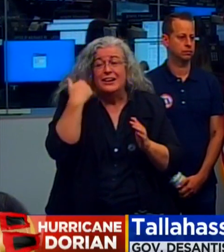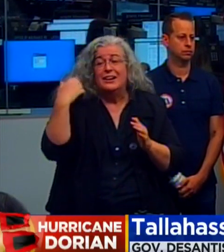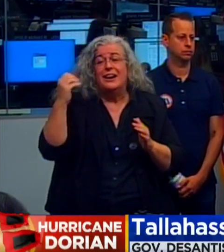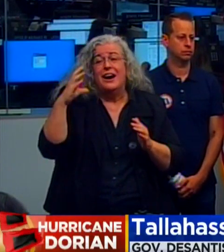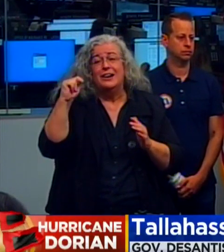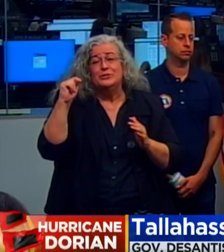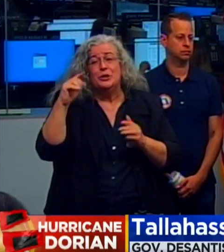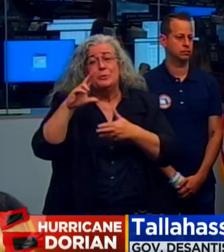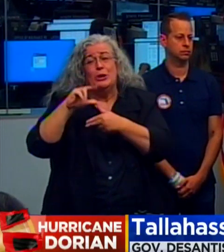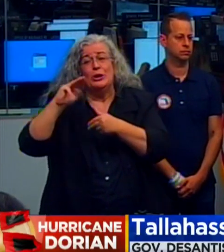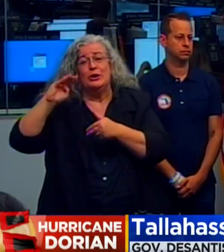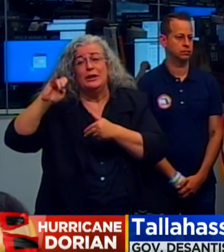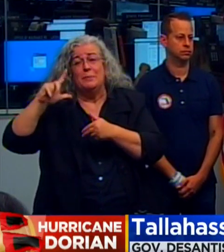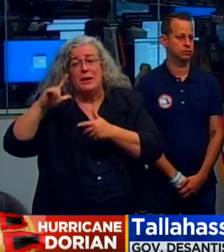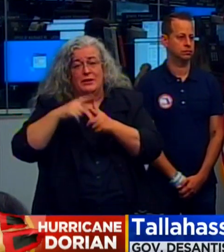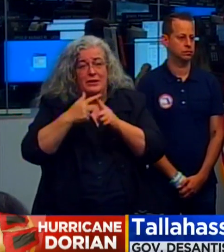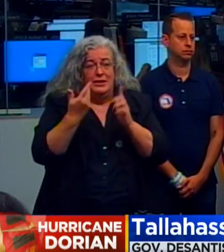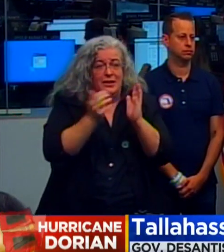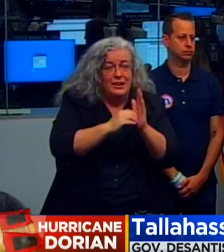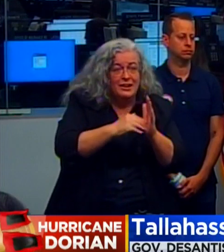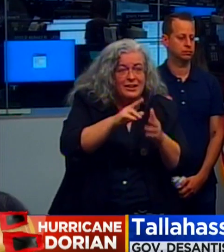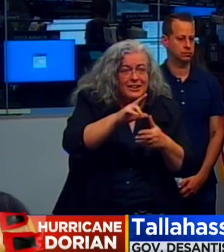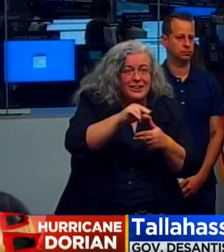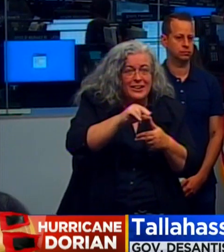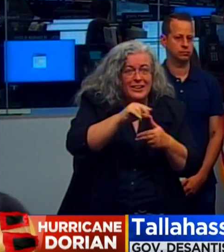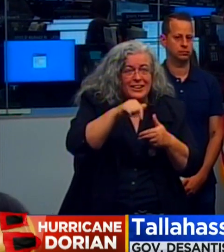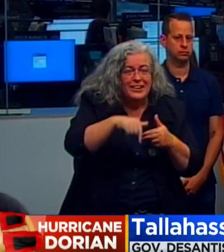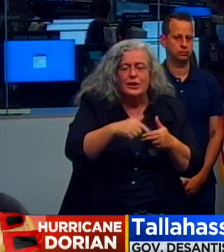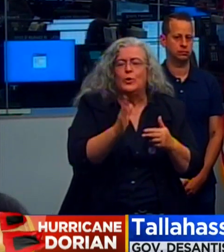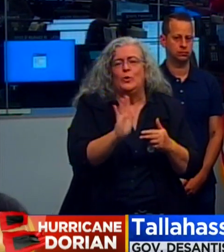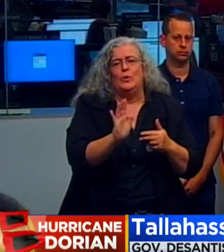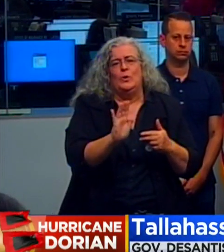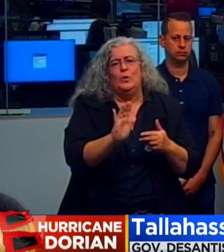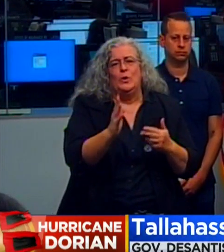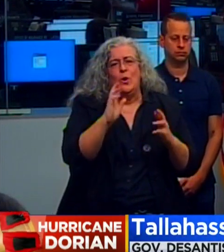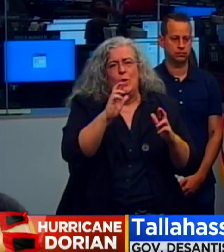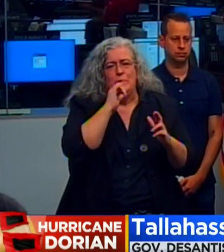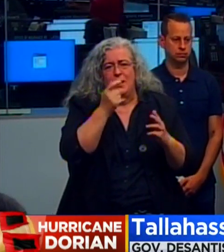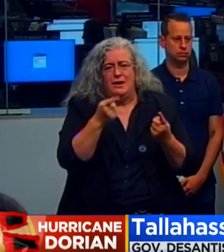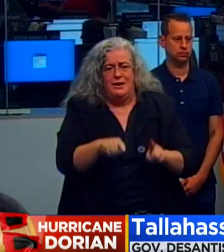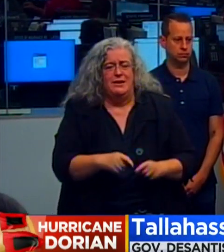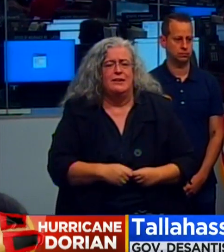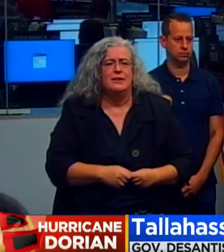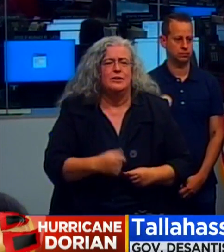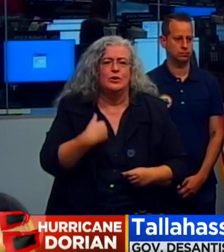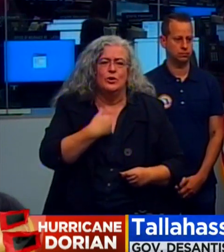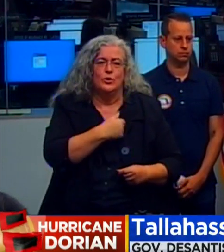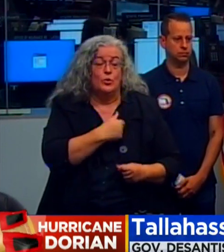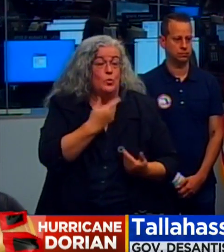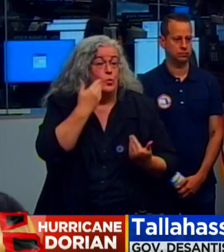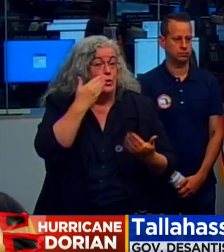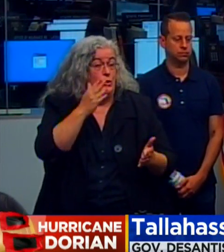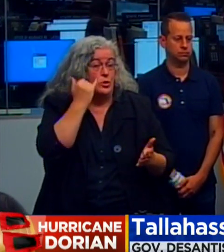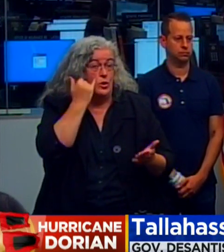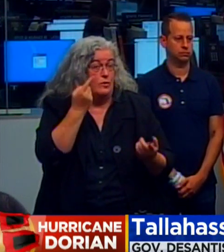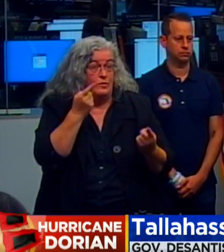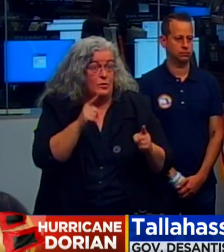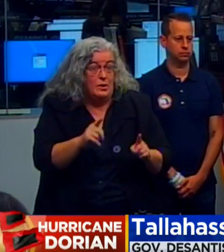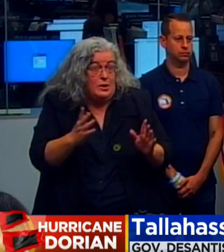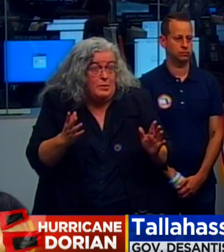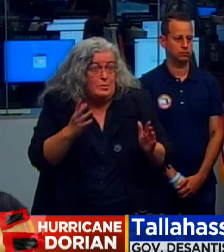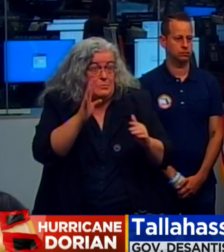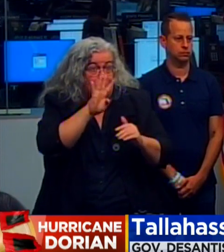is something that we hope does not happen. It's still too soon to tell whether that's happening. And as I say,